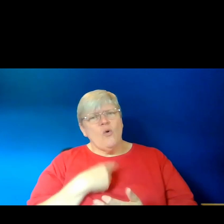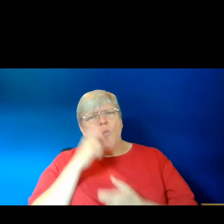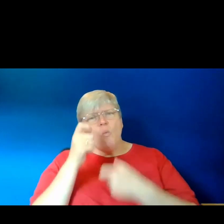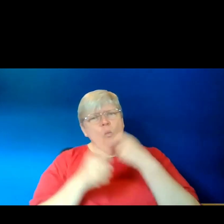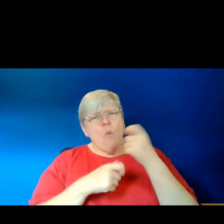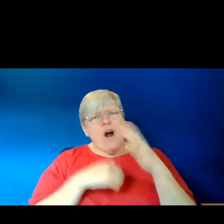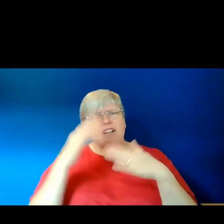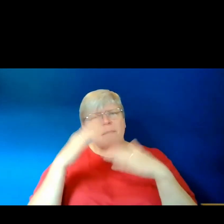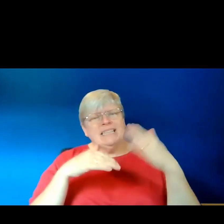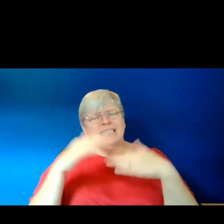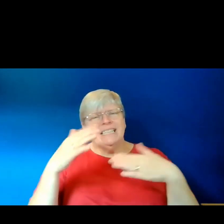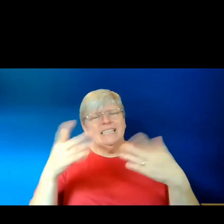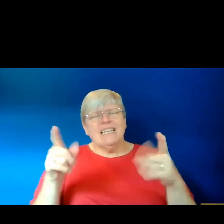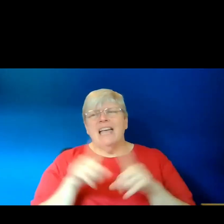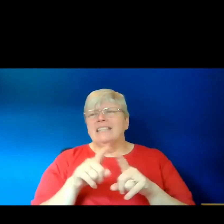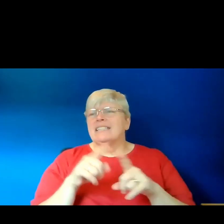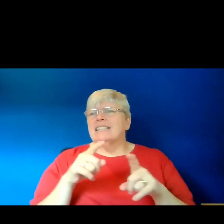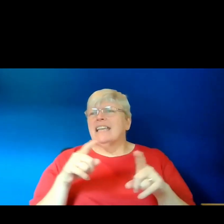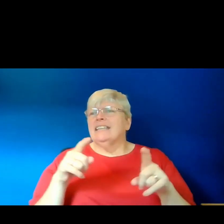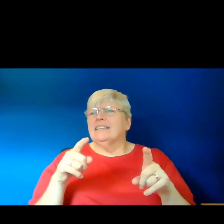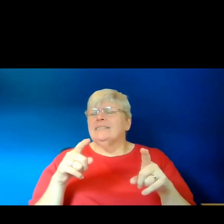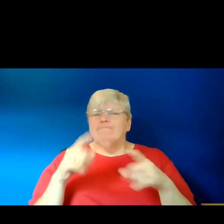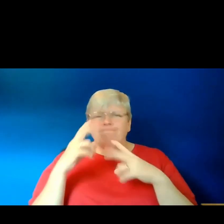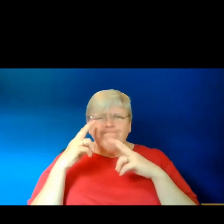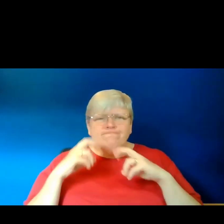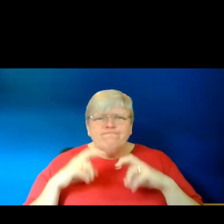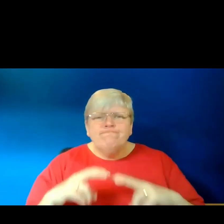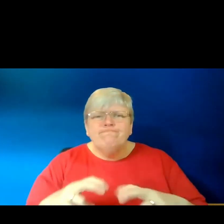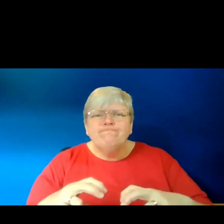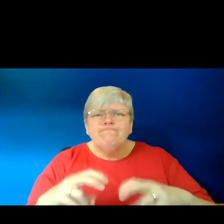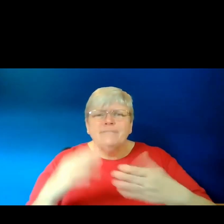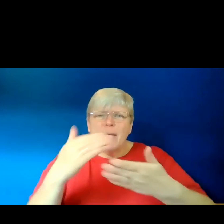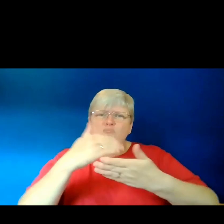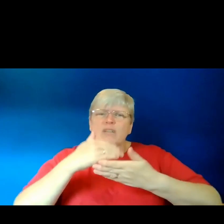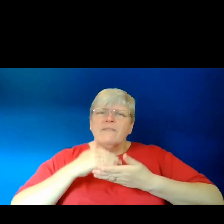as an act of excavation and preservation.